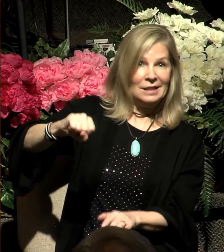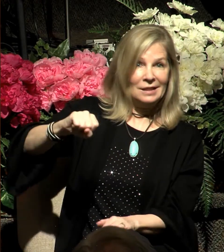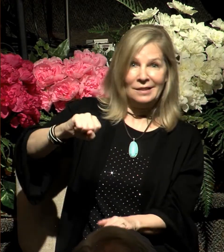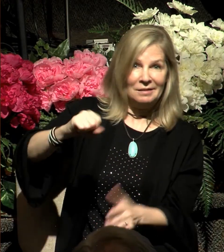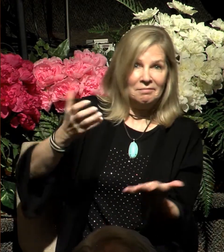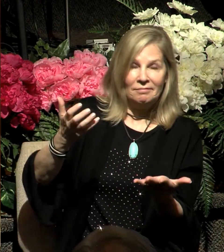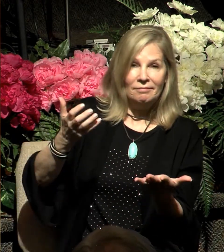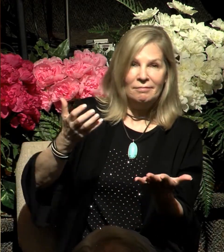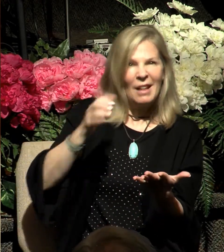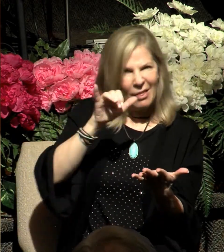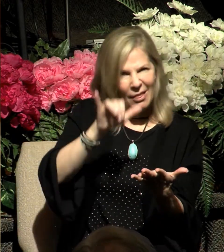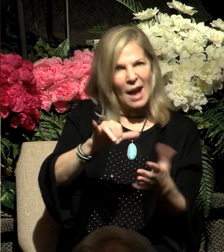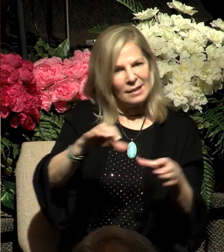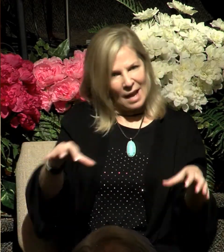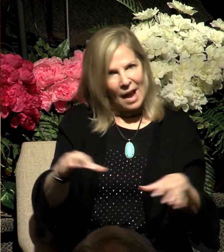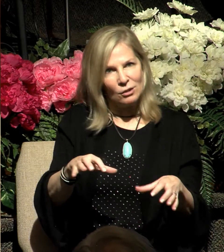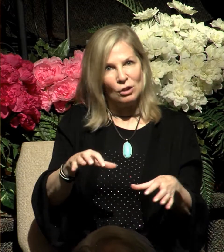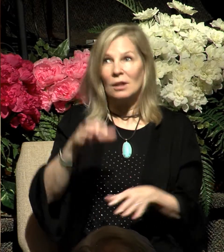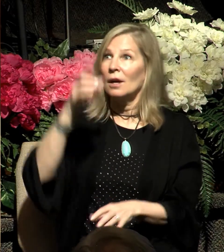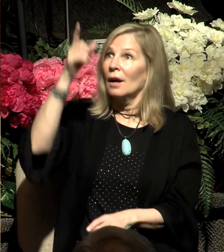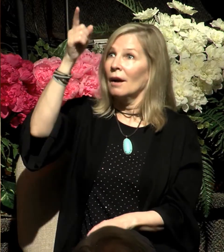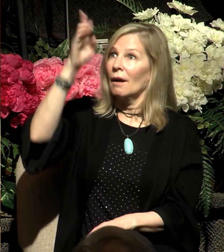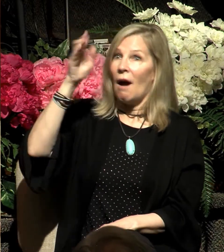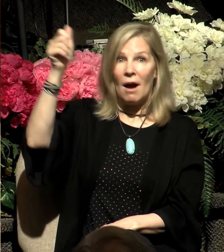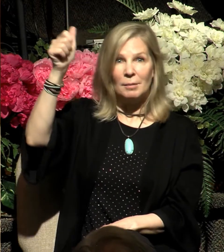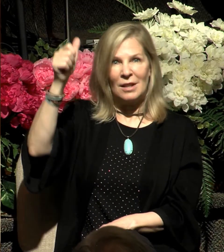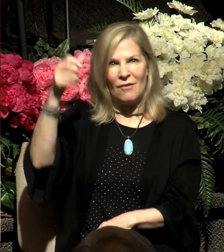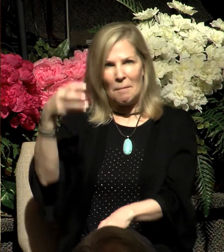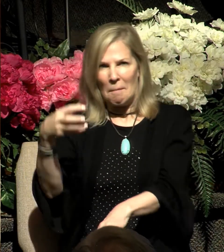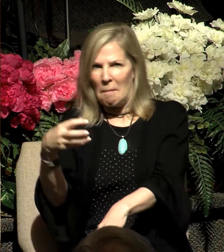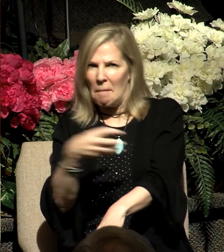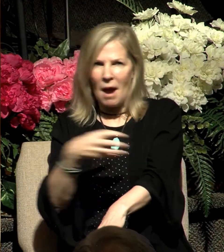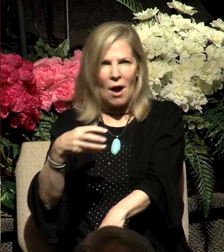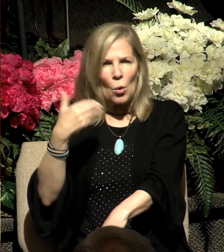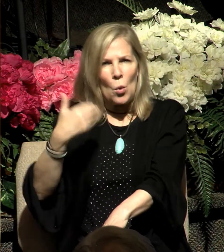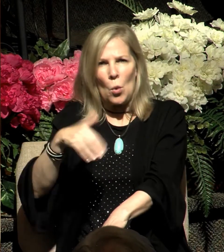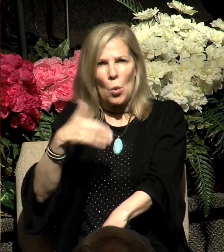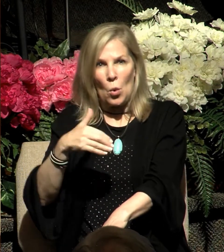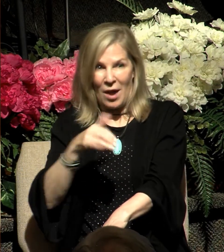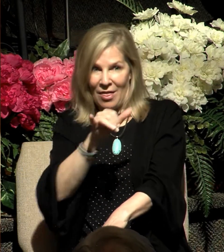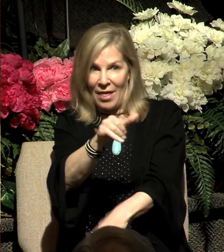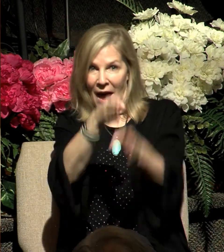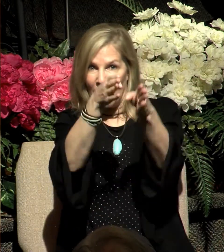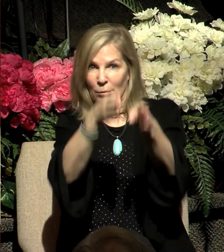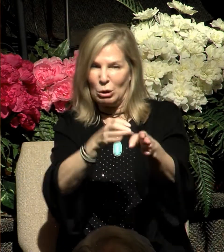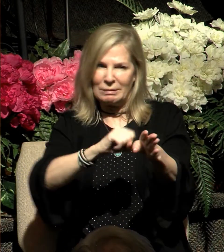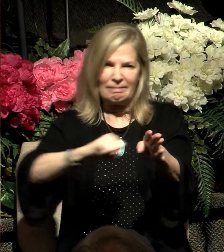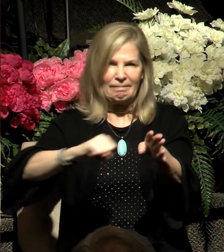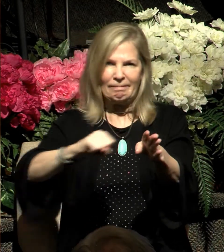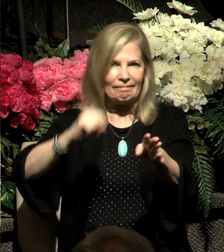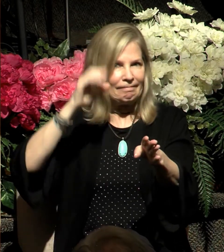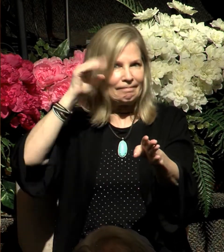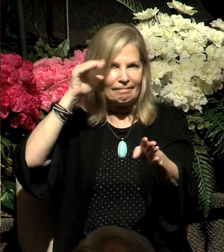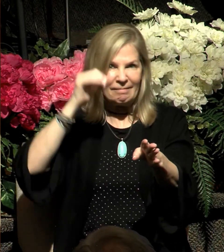is the power of God at work drawing someone who otherwise would not come to Christ for salvation.